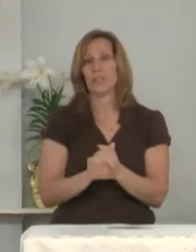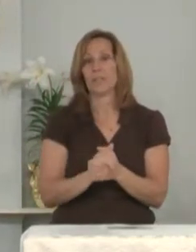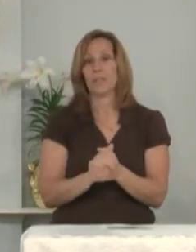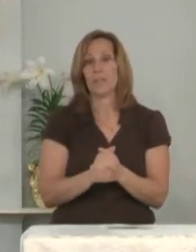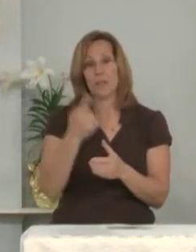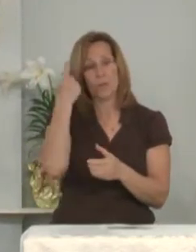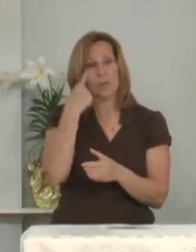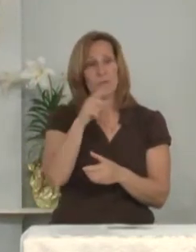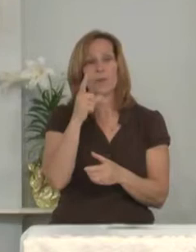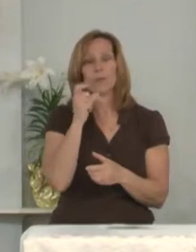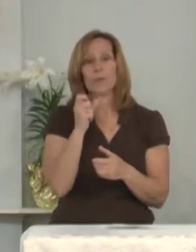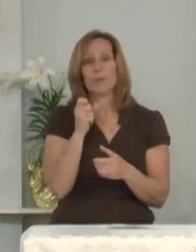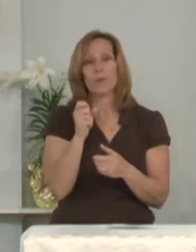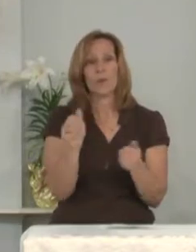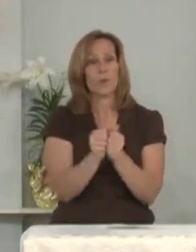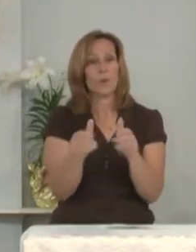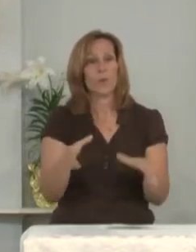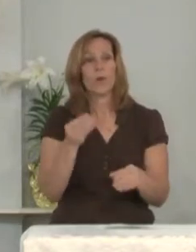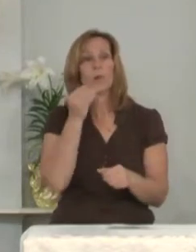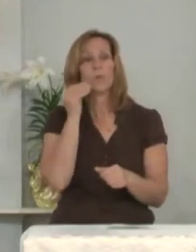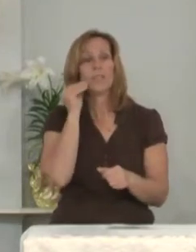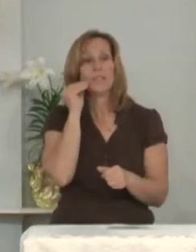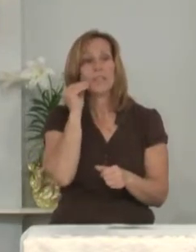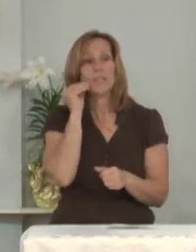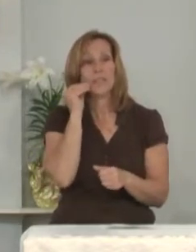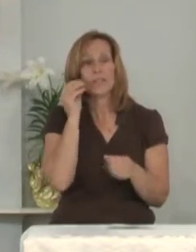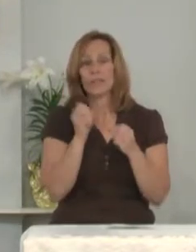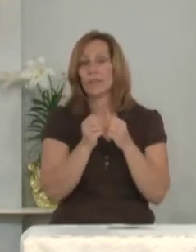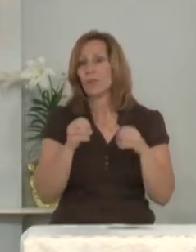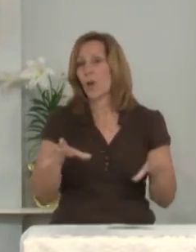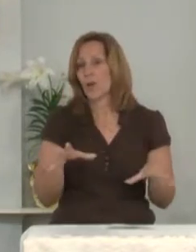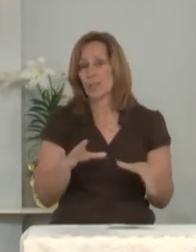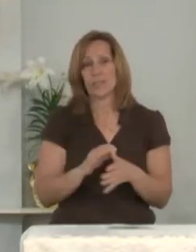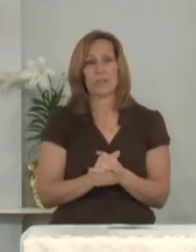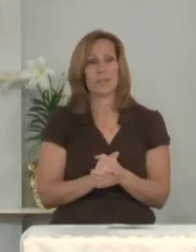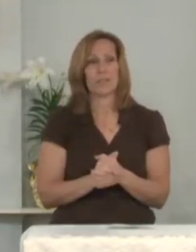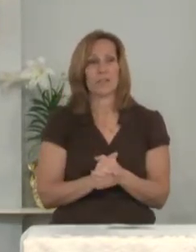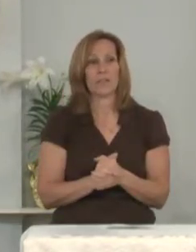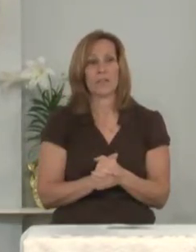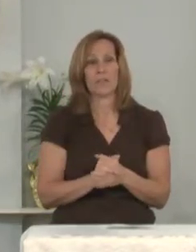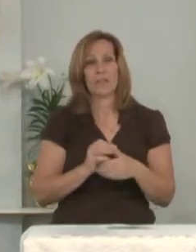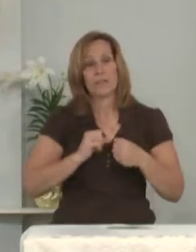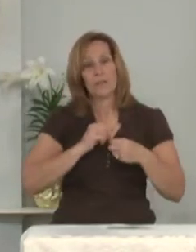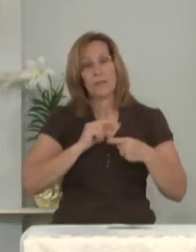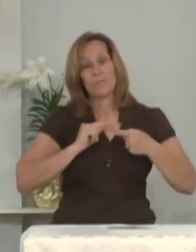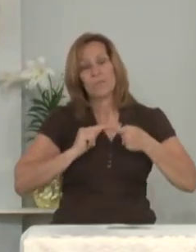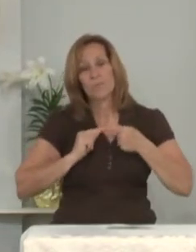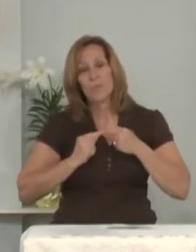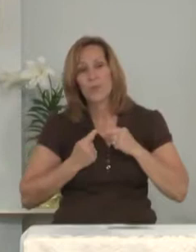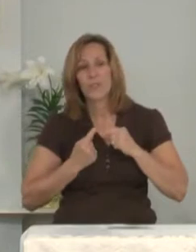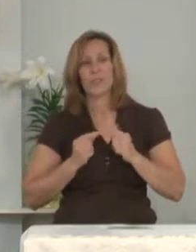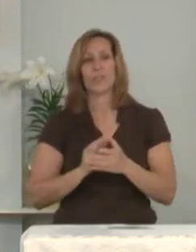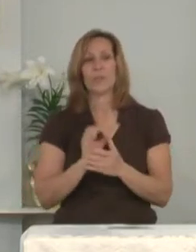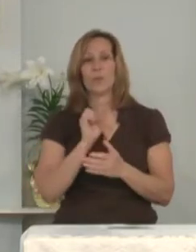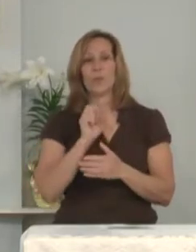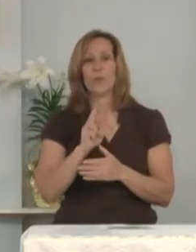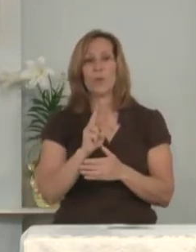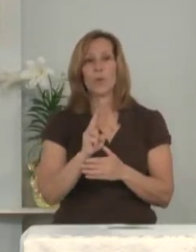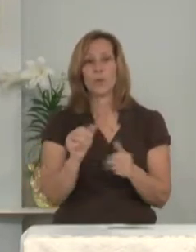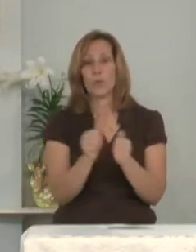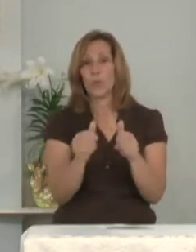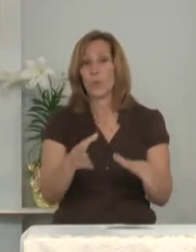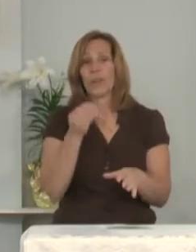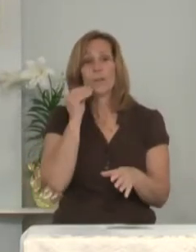for those who are homeless, lost, mourning, orphaned,